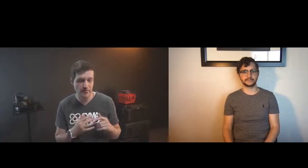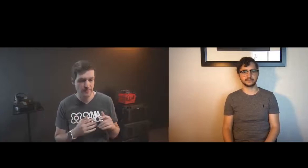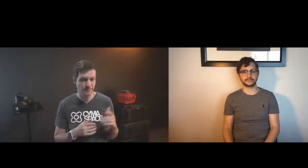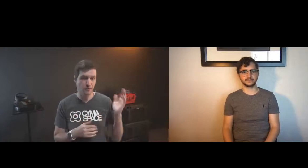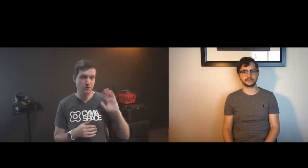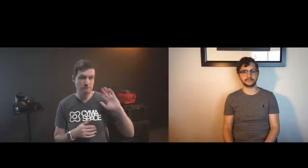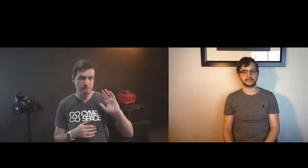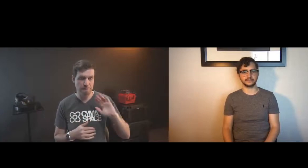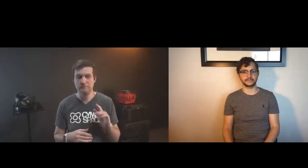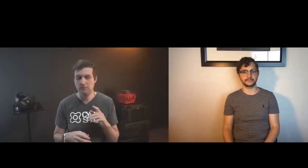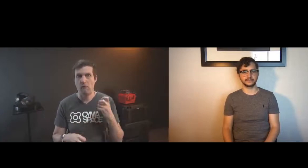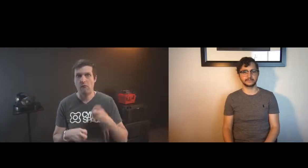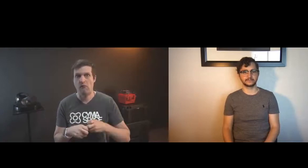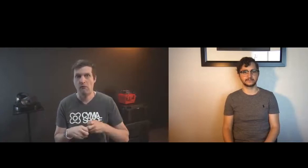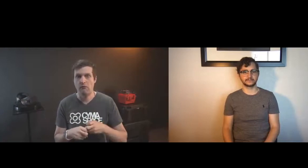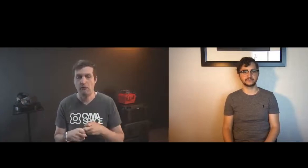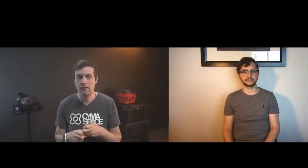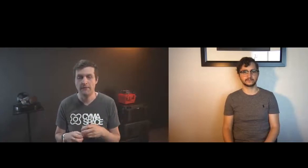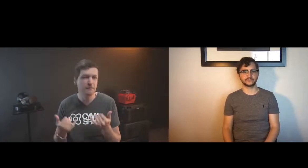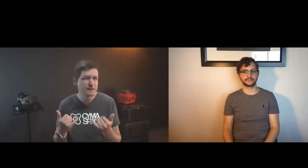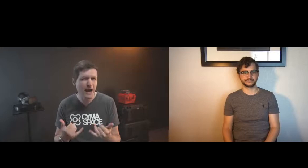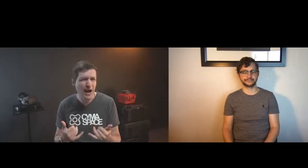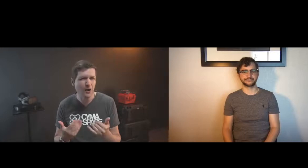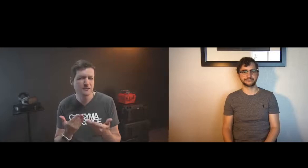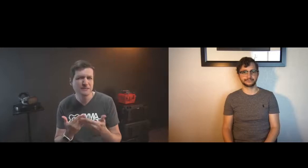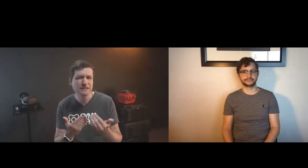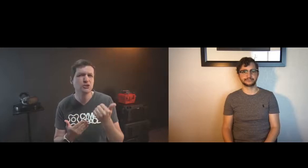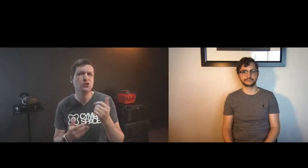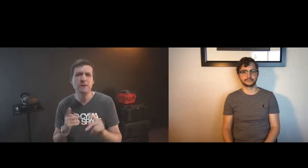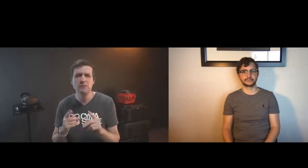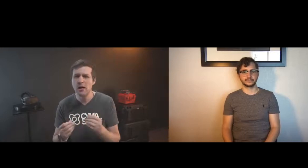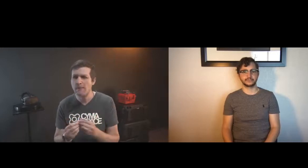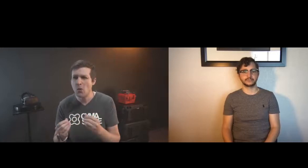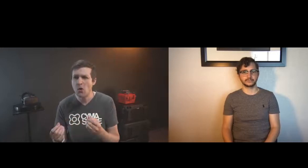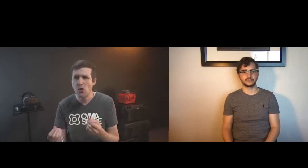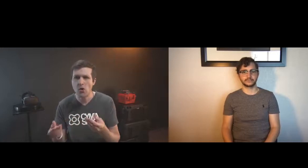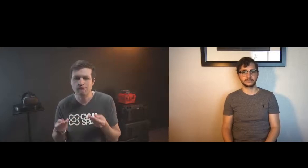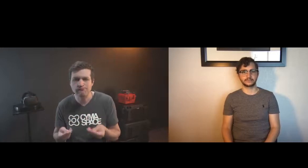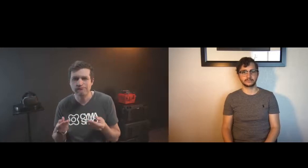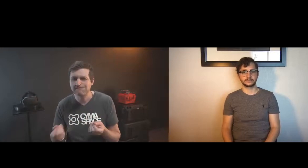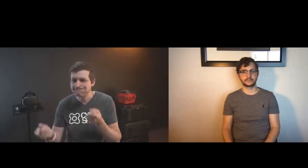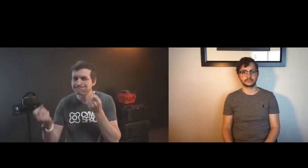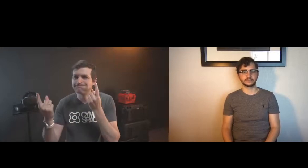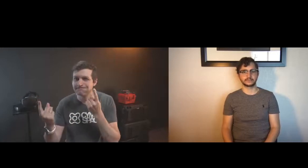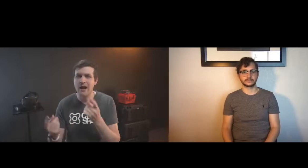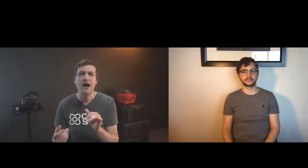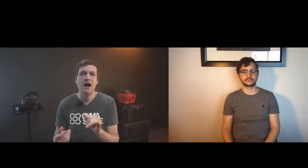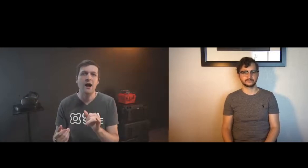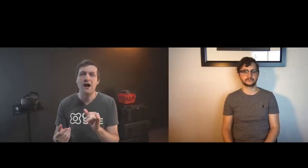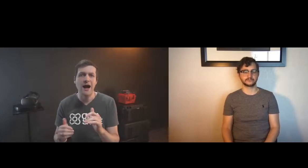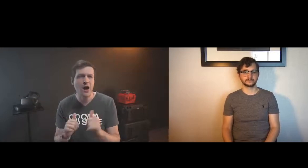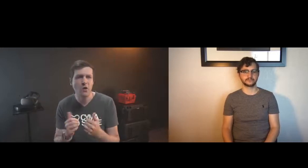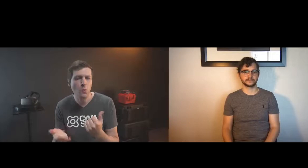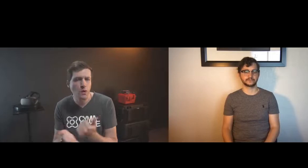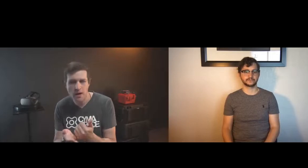that i've been involved in this industry for the past 10 years it's not as hard as it used to be people